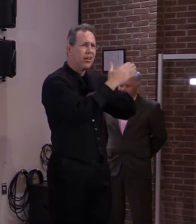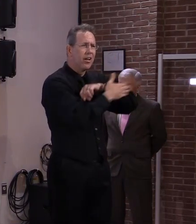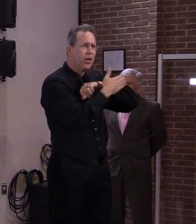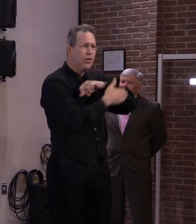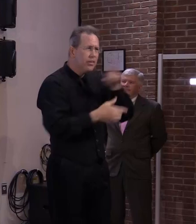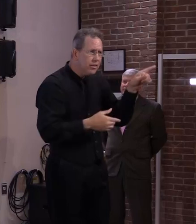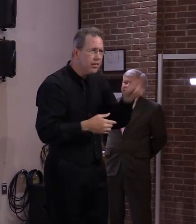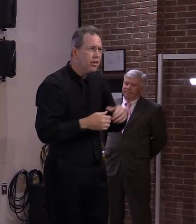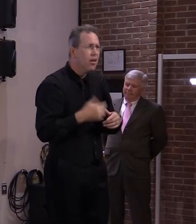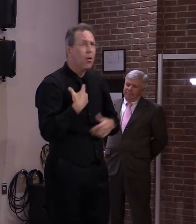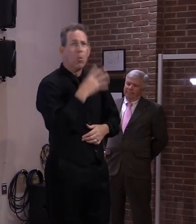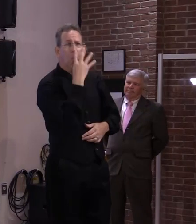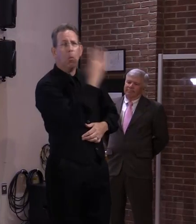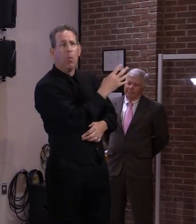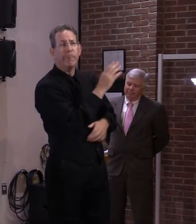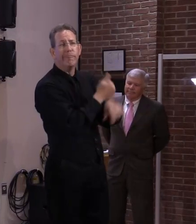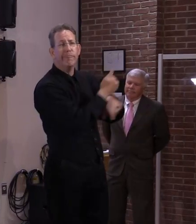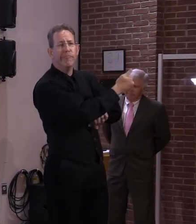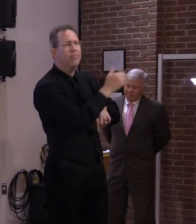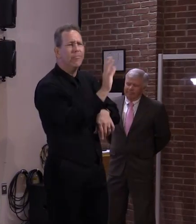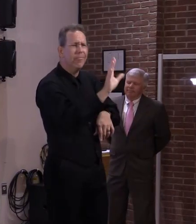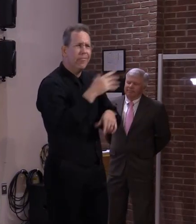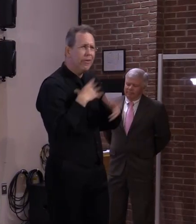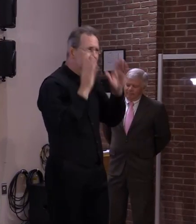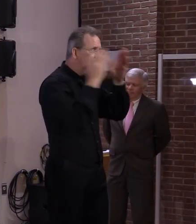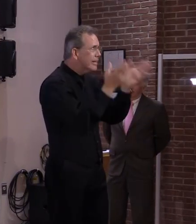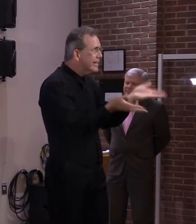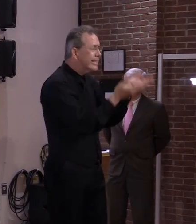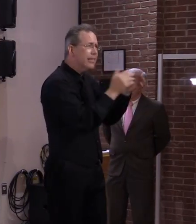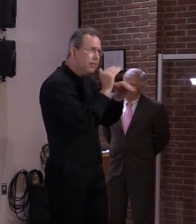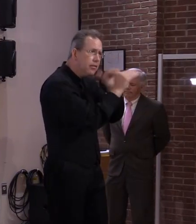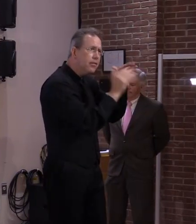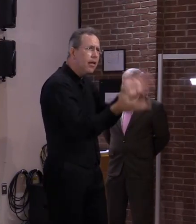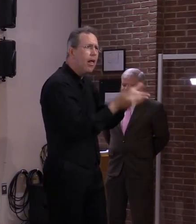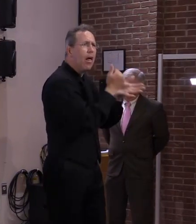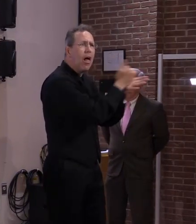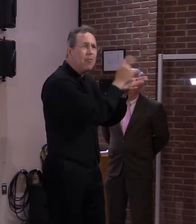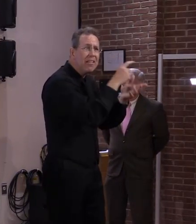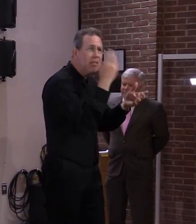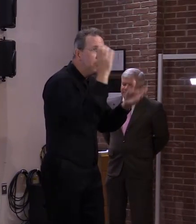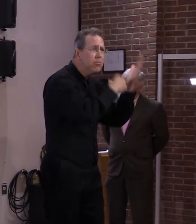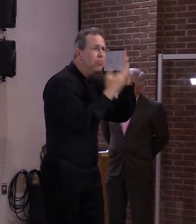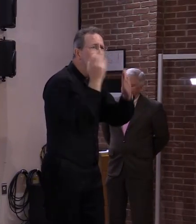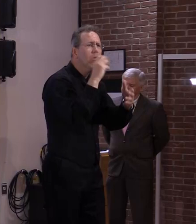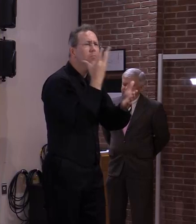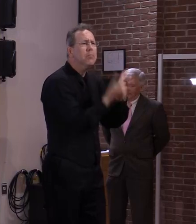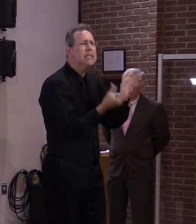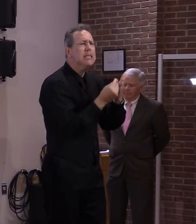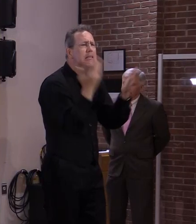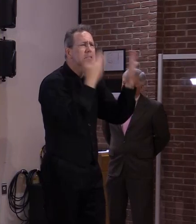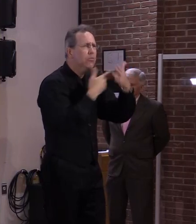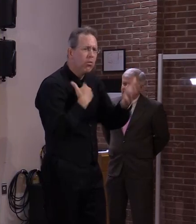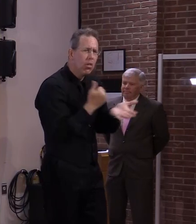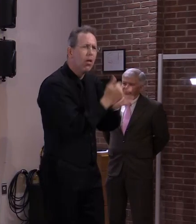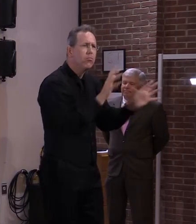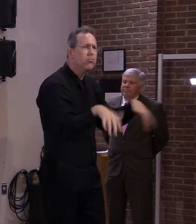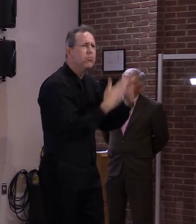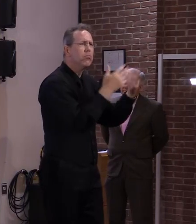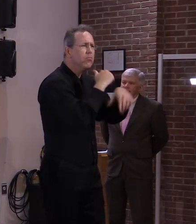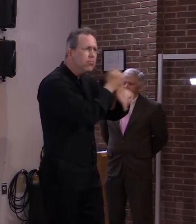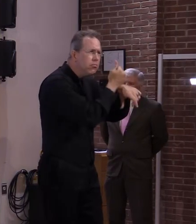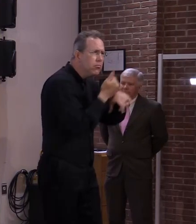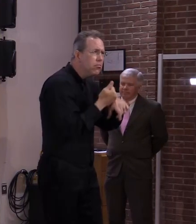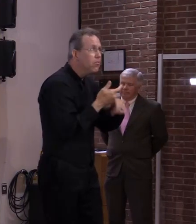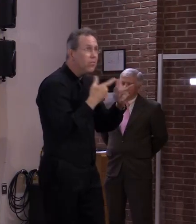provide for opportunities for them to get vaccinated and trying to meet them where they are in terms of giving them the